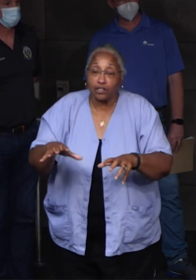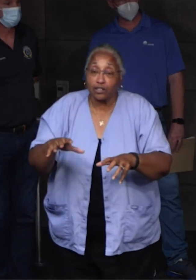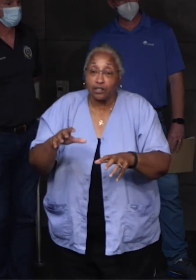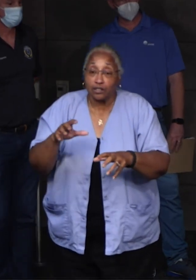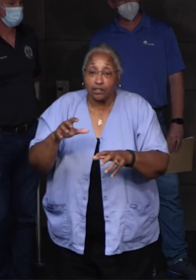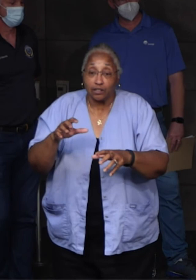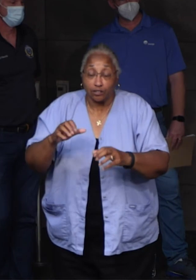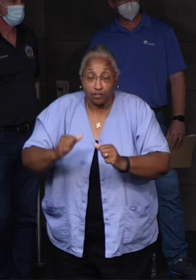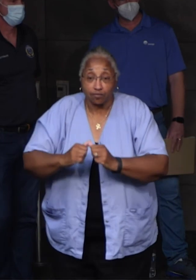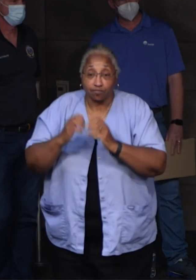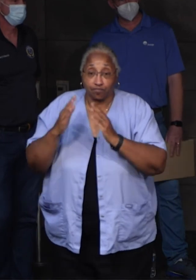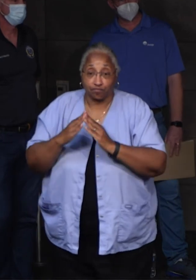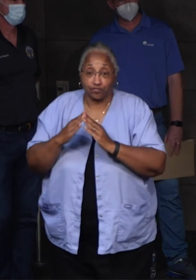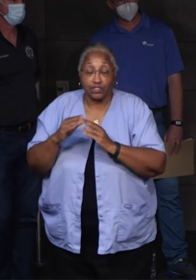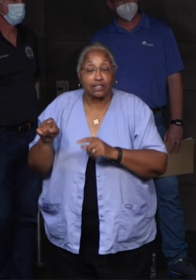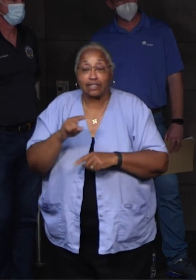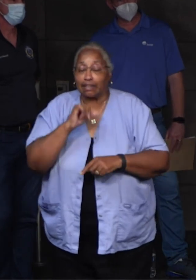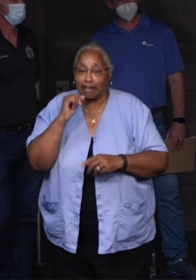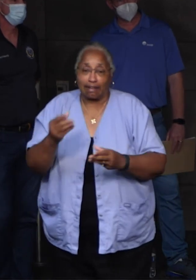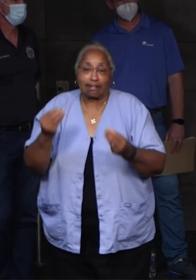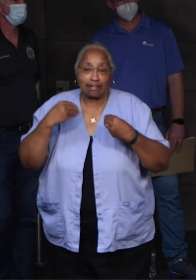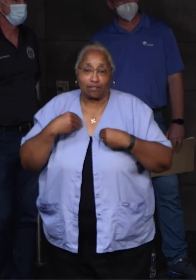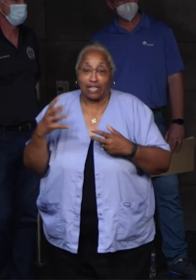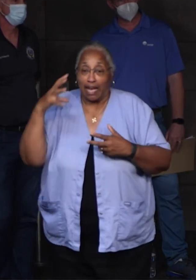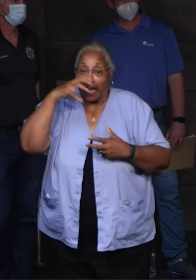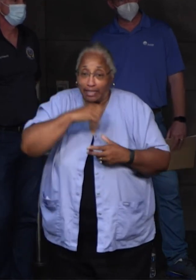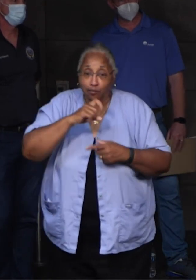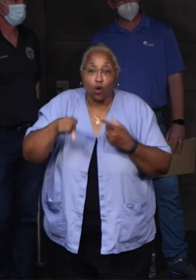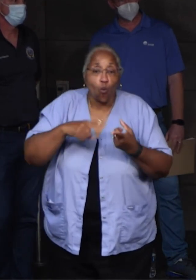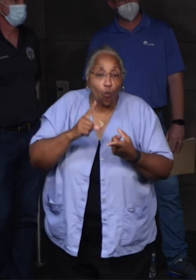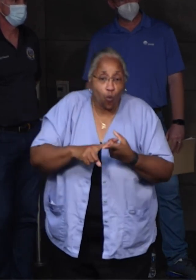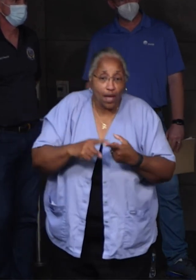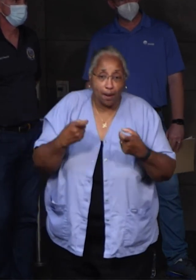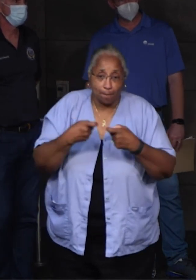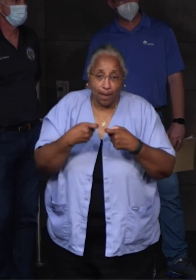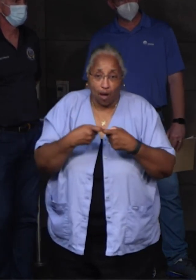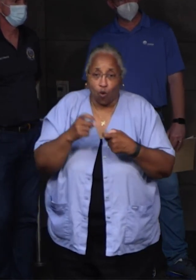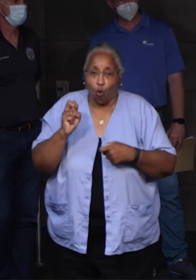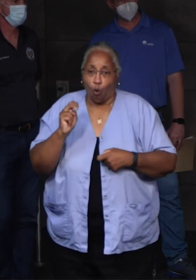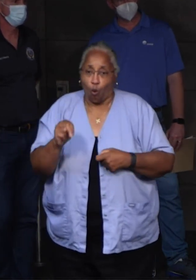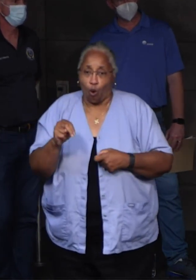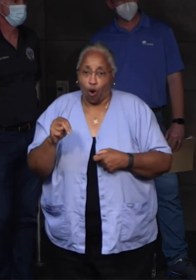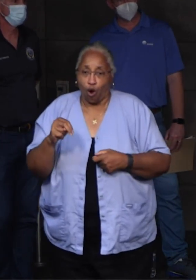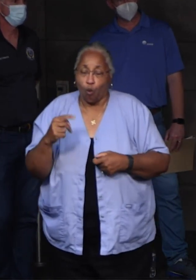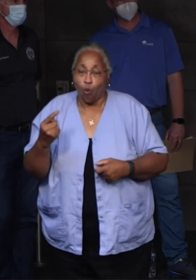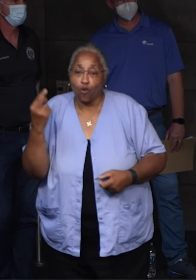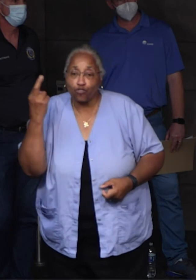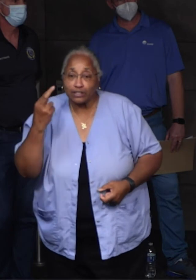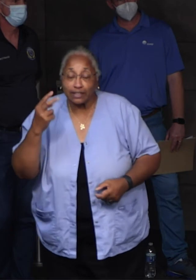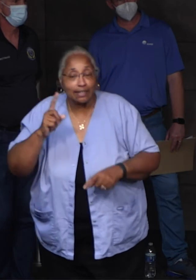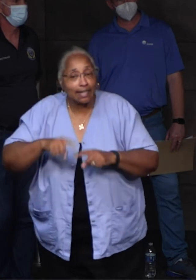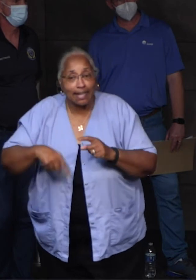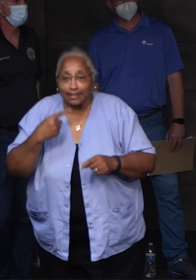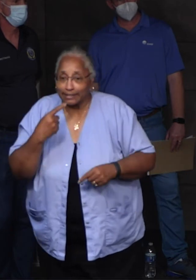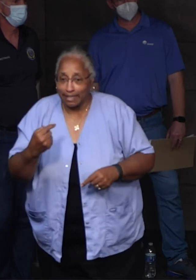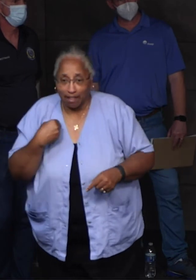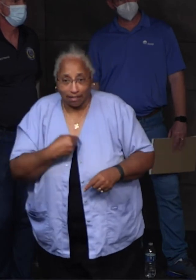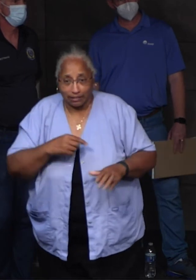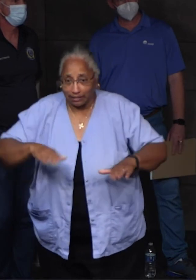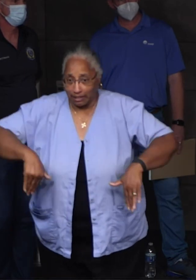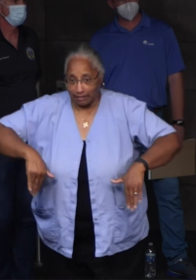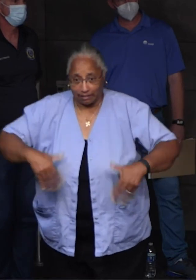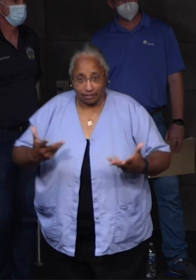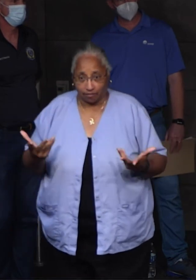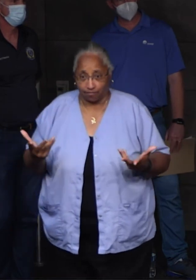efforts. They didn't give us an estimate tonight of when our power will be back on for a reason. They're not able to tell us. So come back.